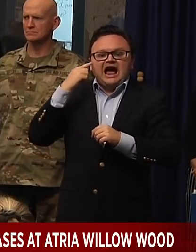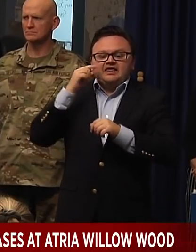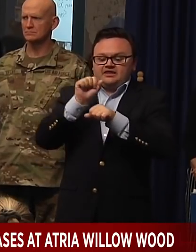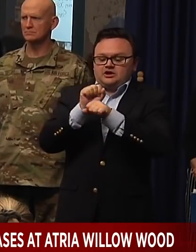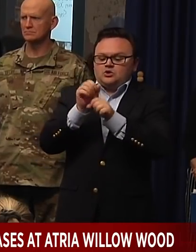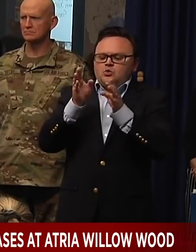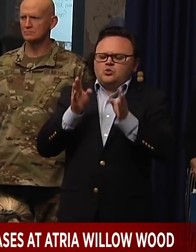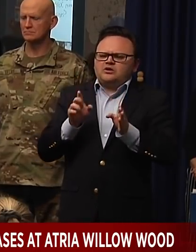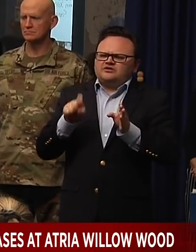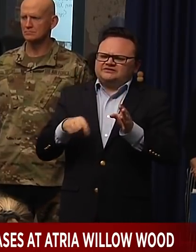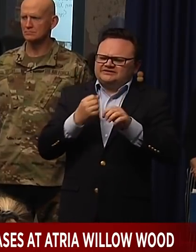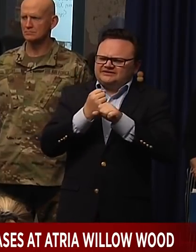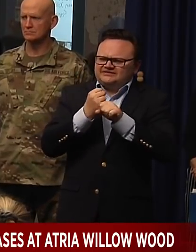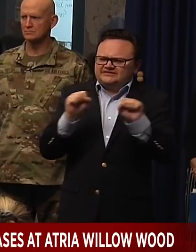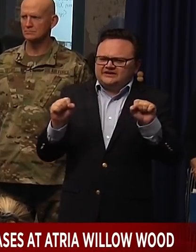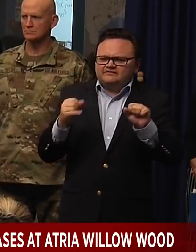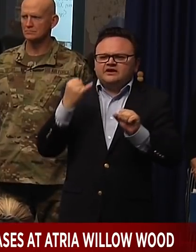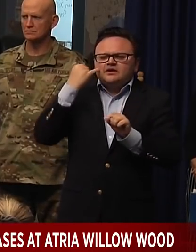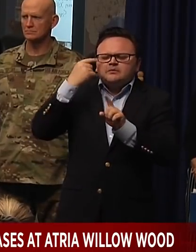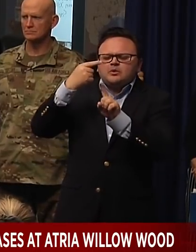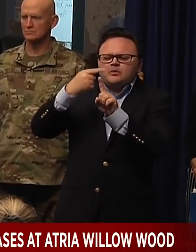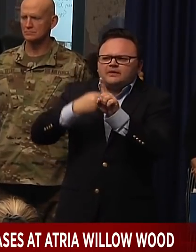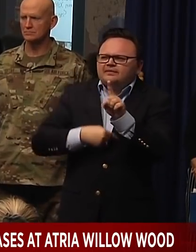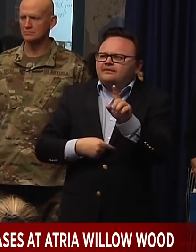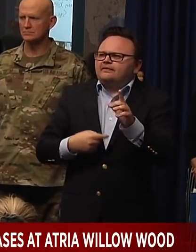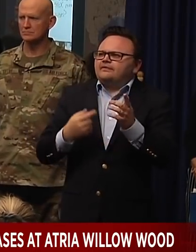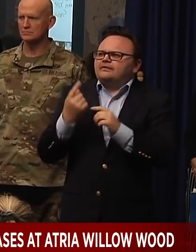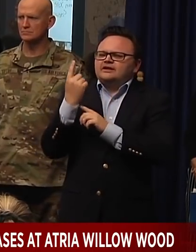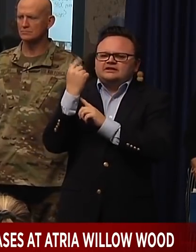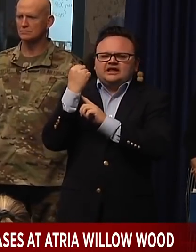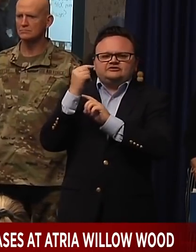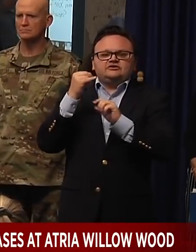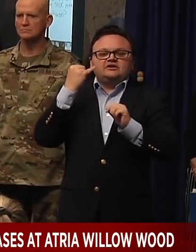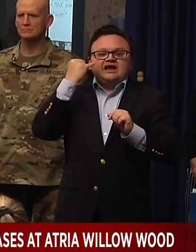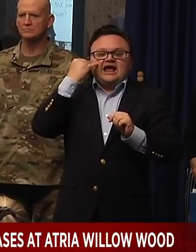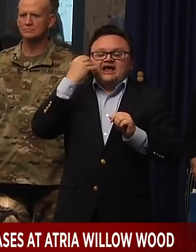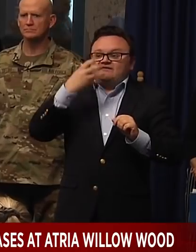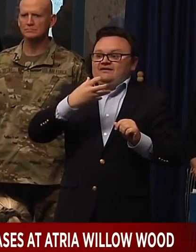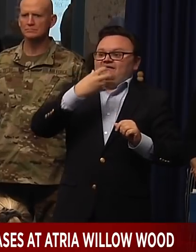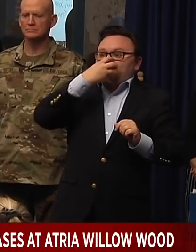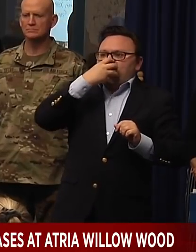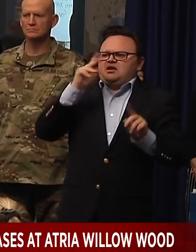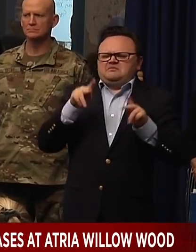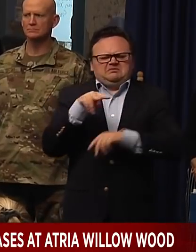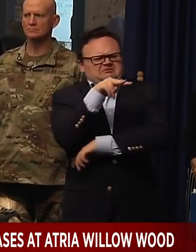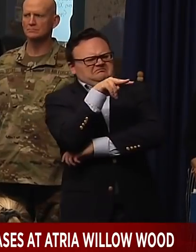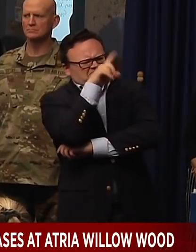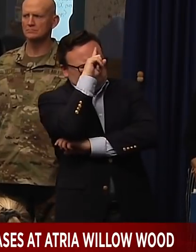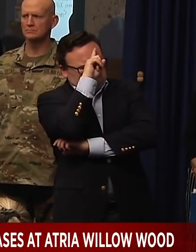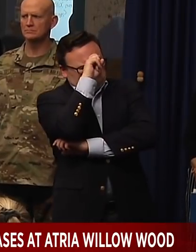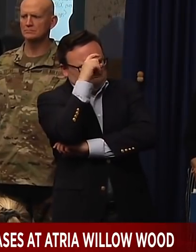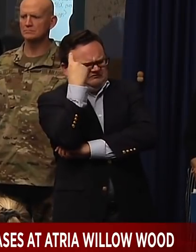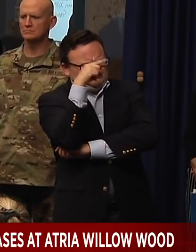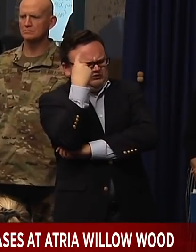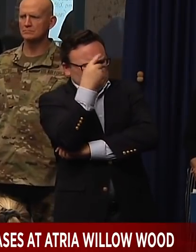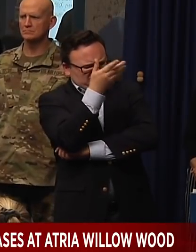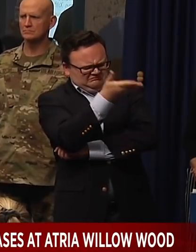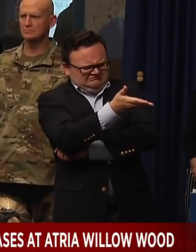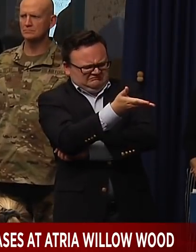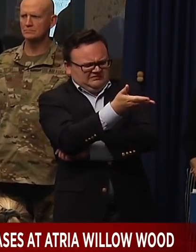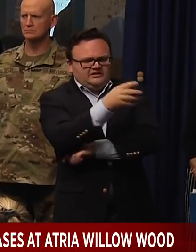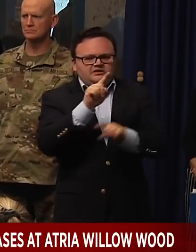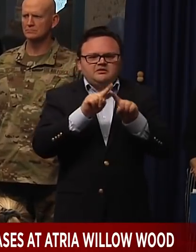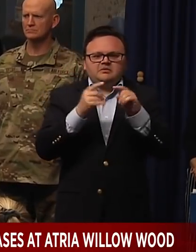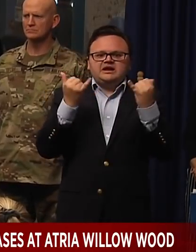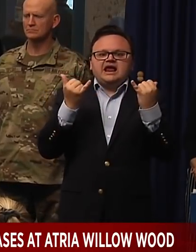now, you know, if this or a month ago or a year ago and you had a mask, people would be like, what are you doing maybe? But I think people understand the environment we're in. And,